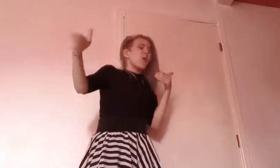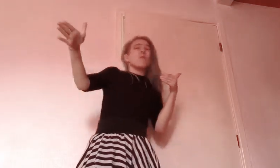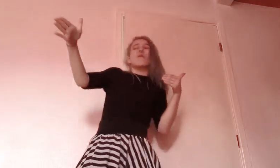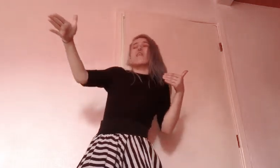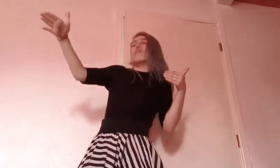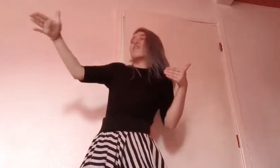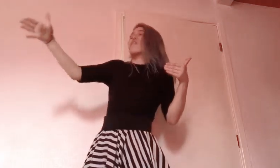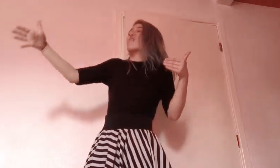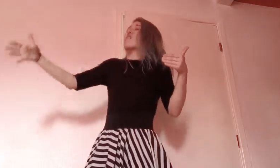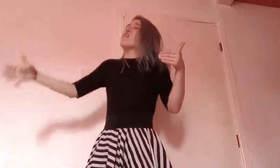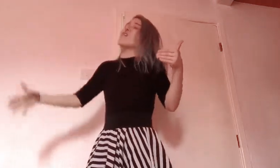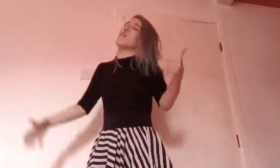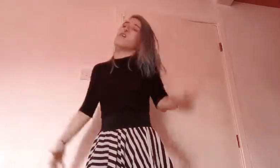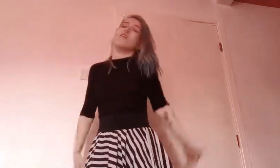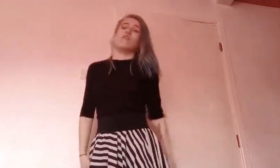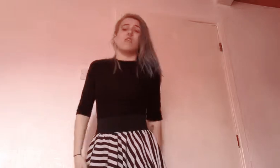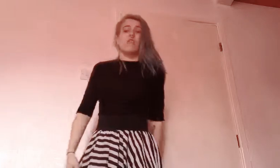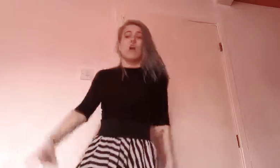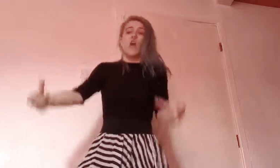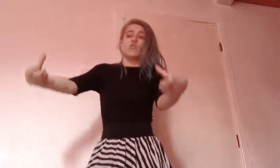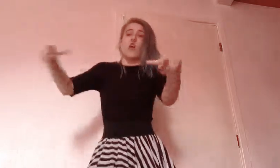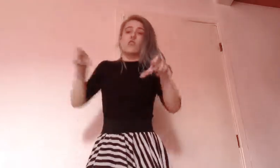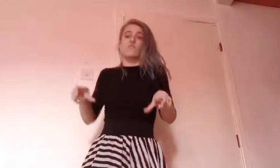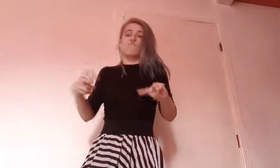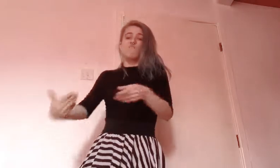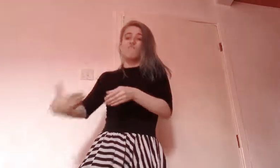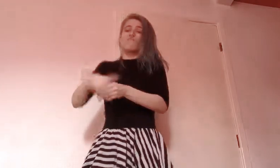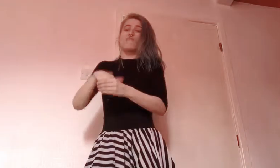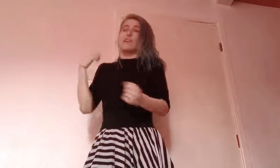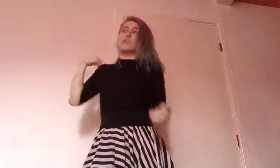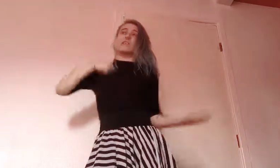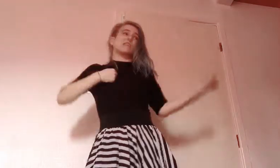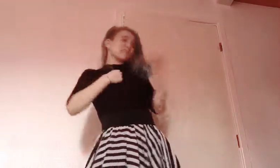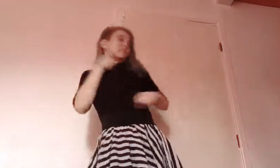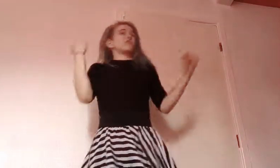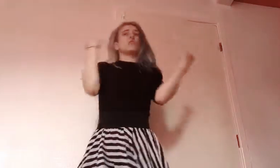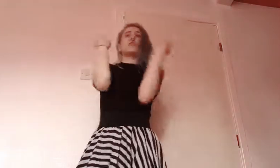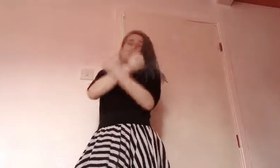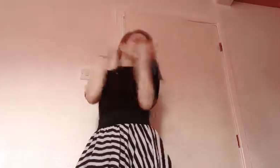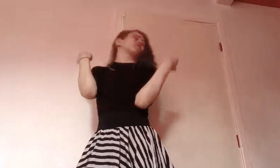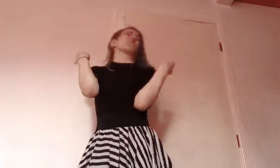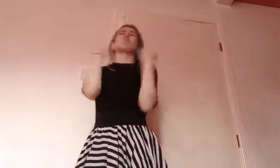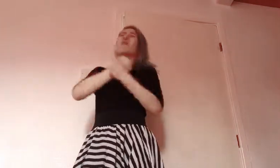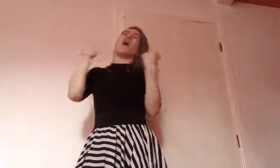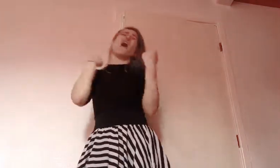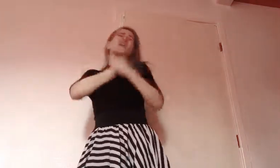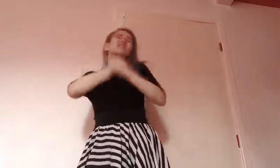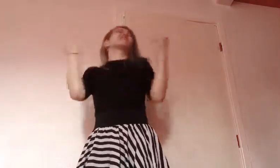away. And now they're outside ready to pass.